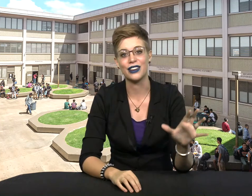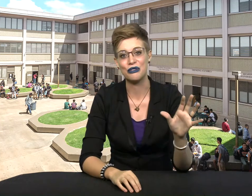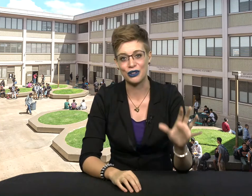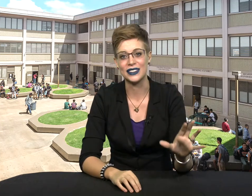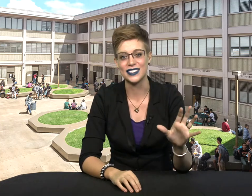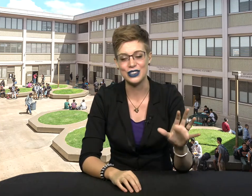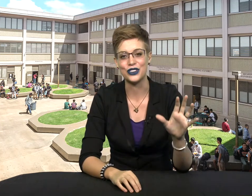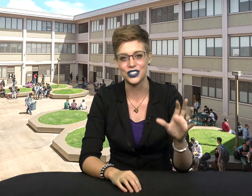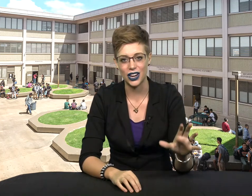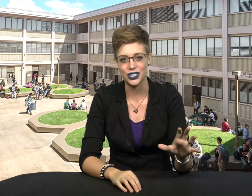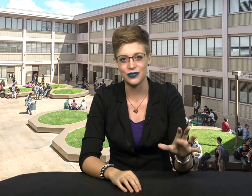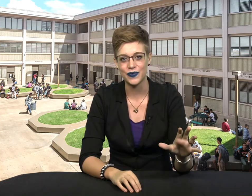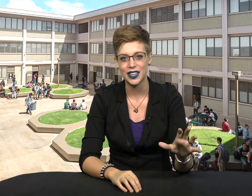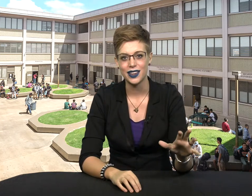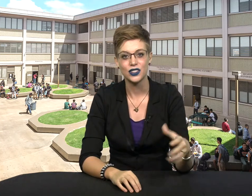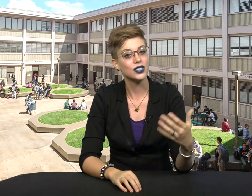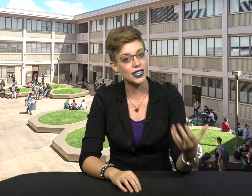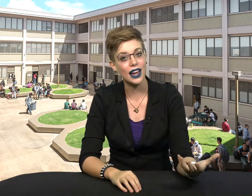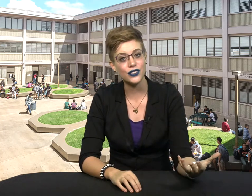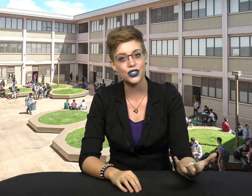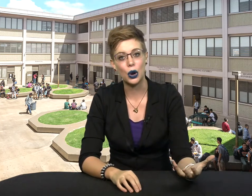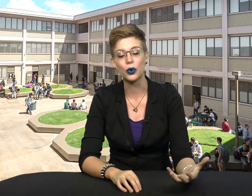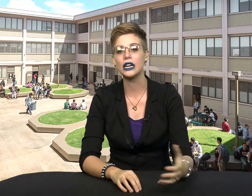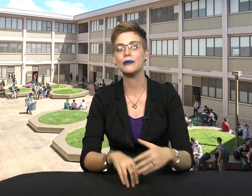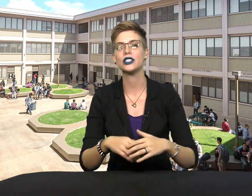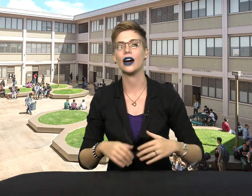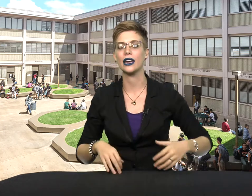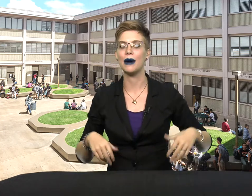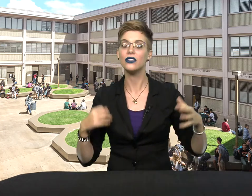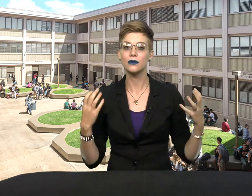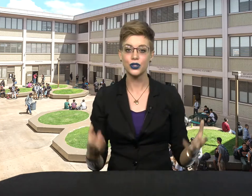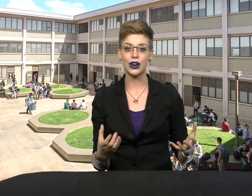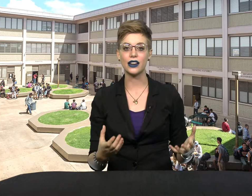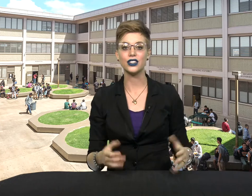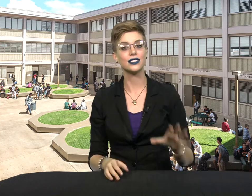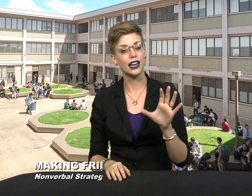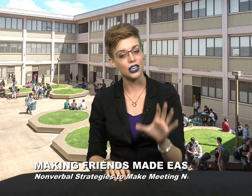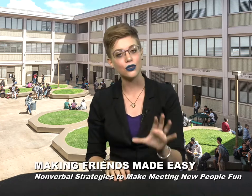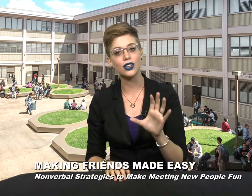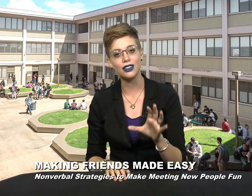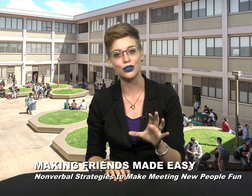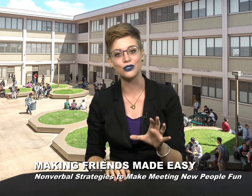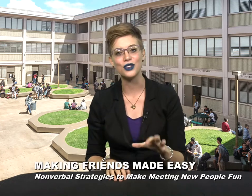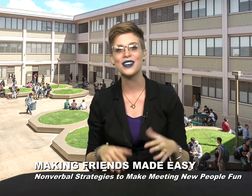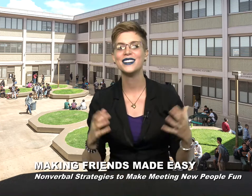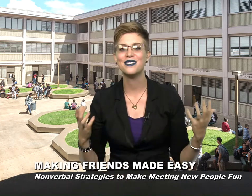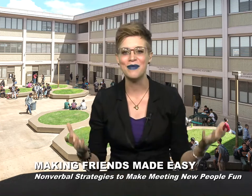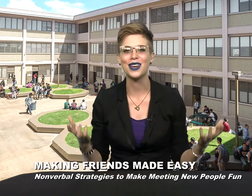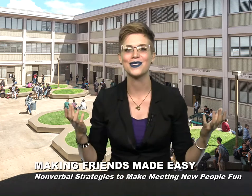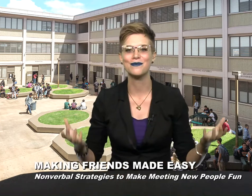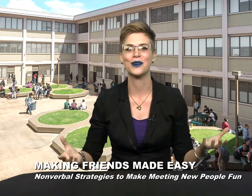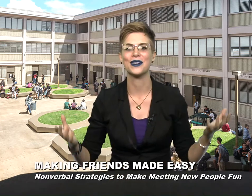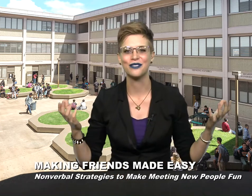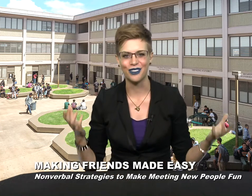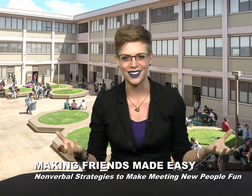friends that you can talk to. So today on the show, we're going to be talking about some strategies that you can use to make more friends.